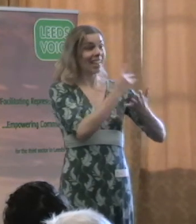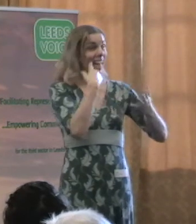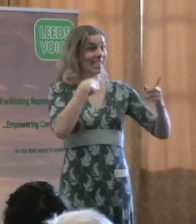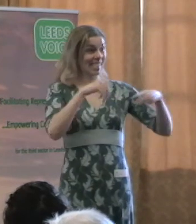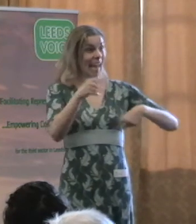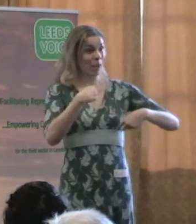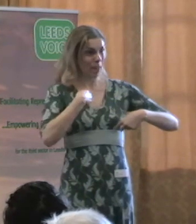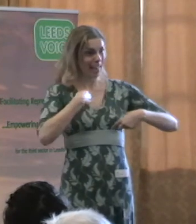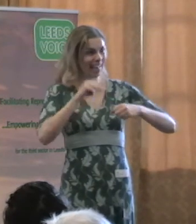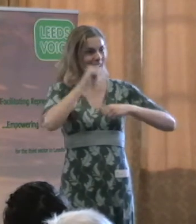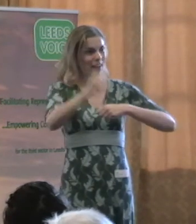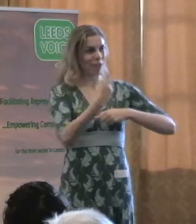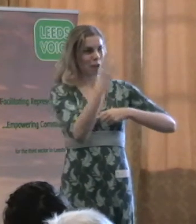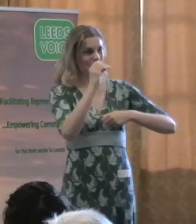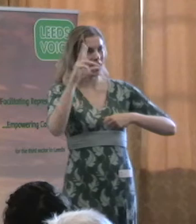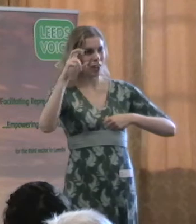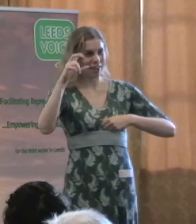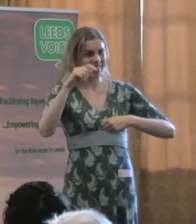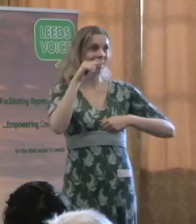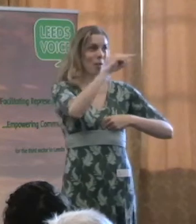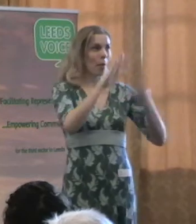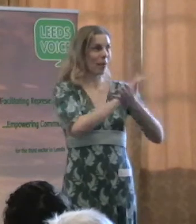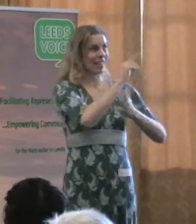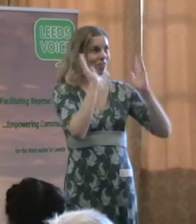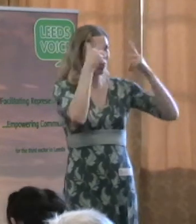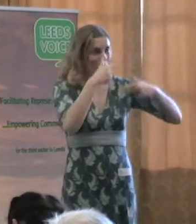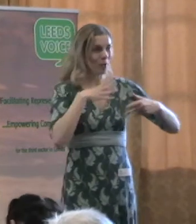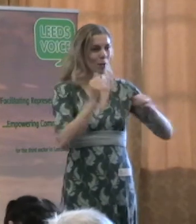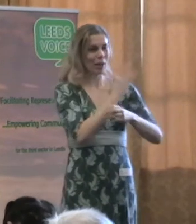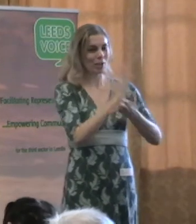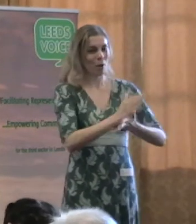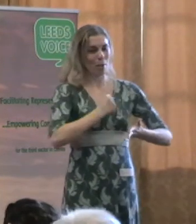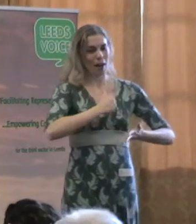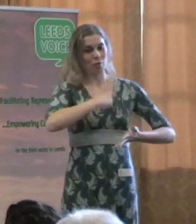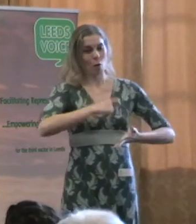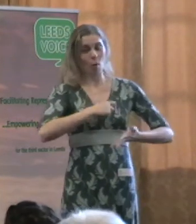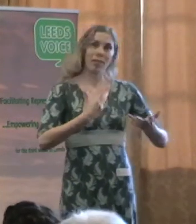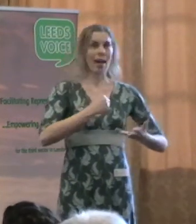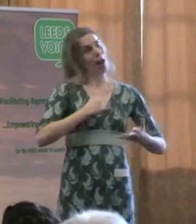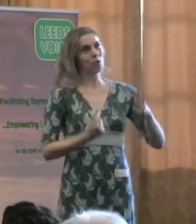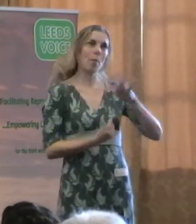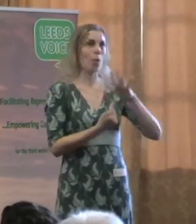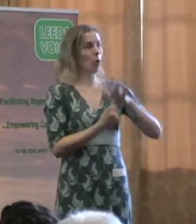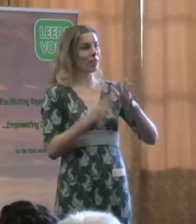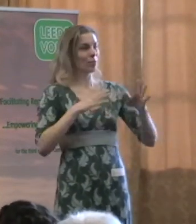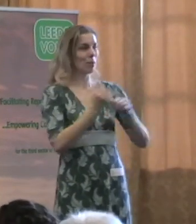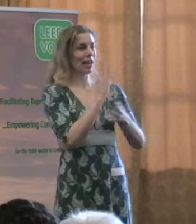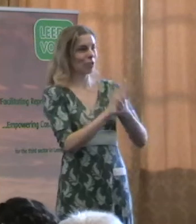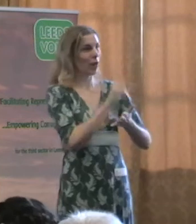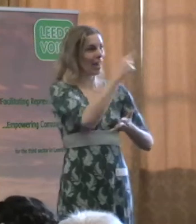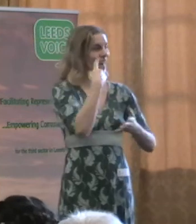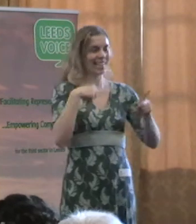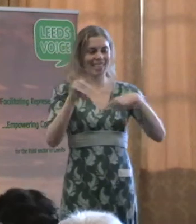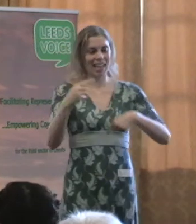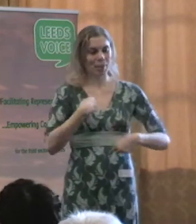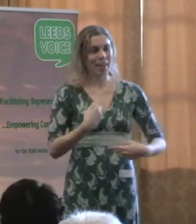post-2013. So, it's obviously, I'm obviously so important that he can make it absolutely